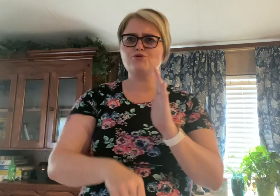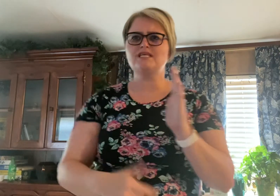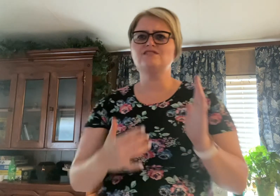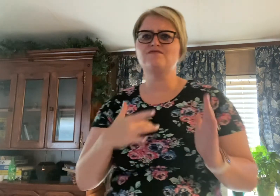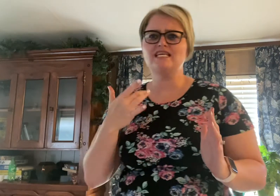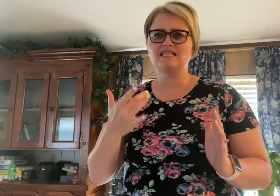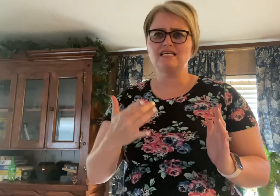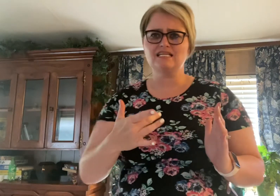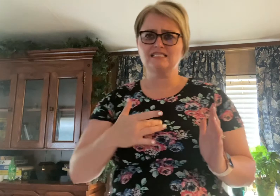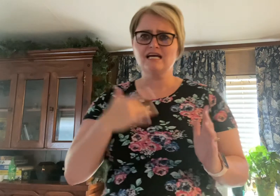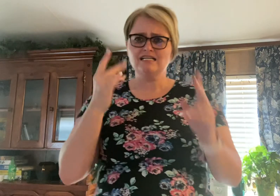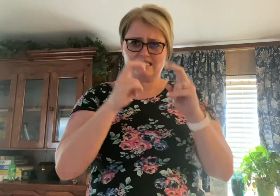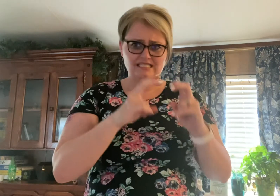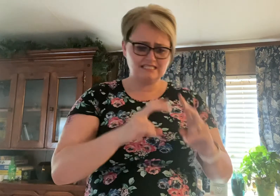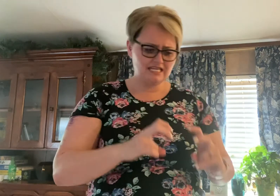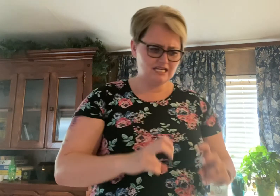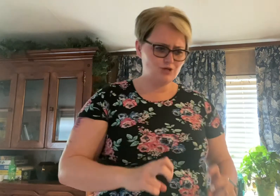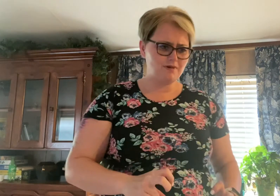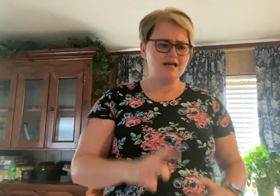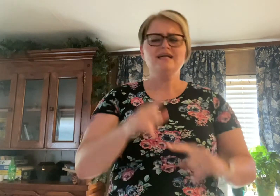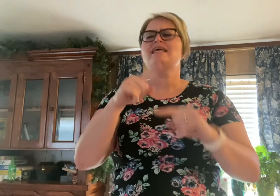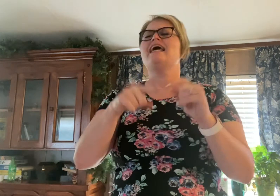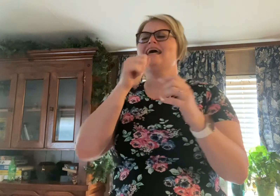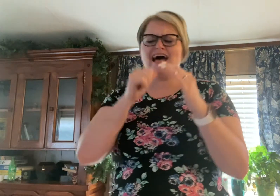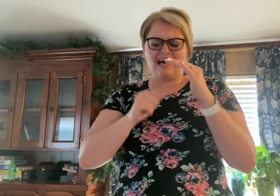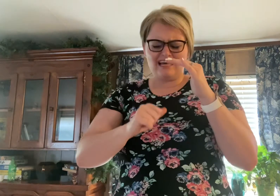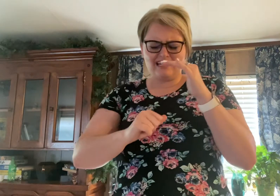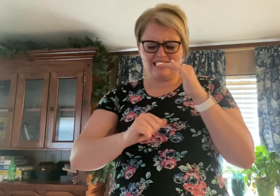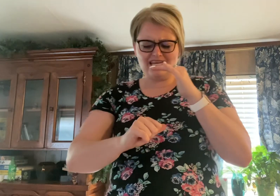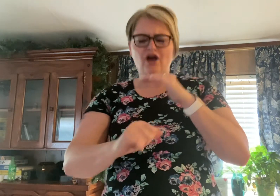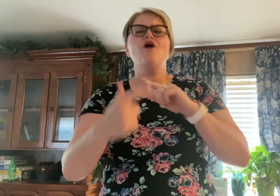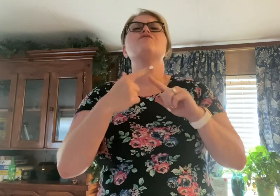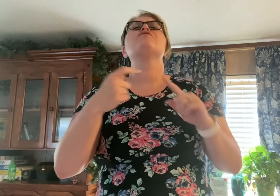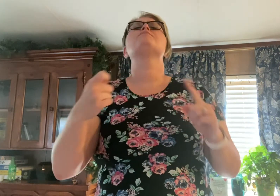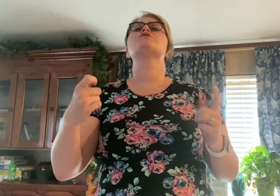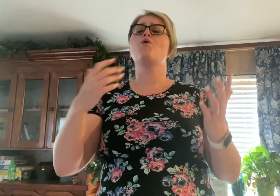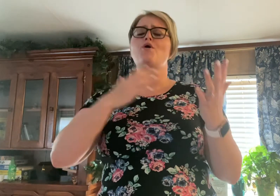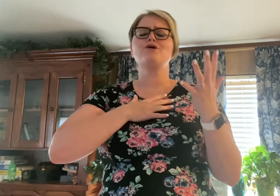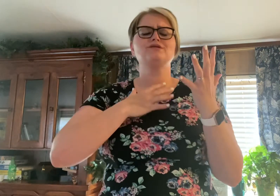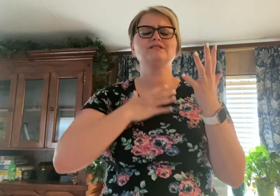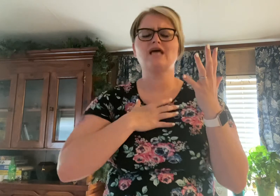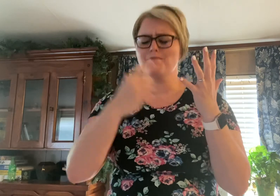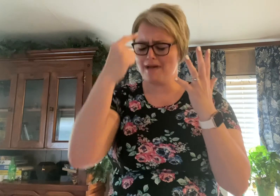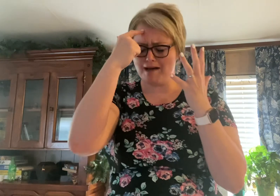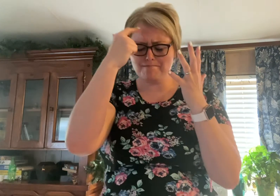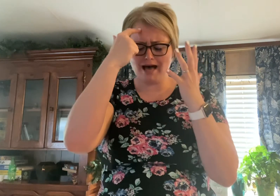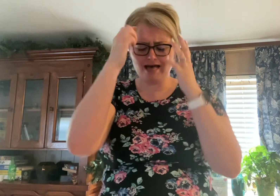these feelings They can't hide from the corners of my mind